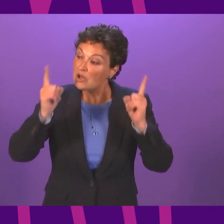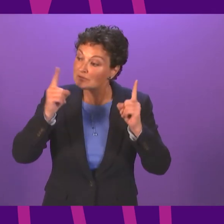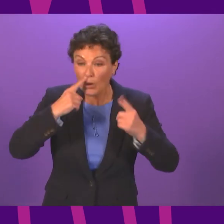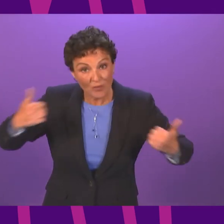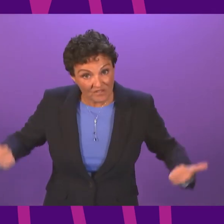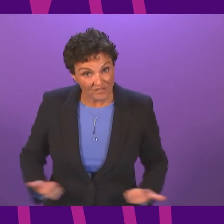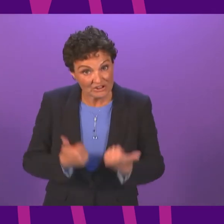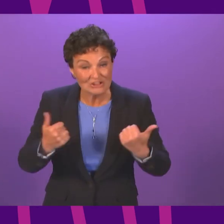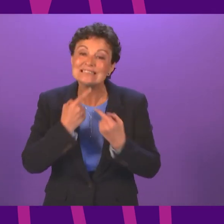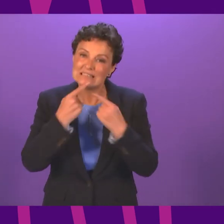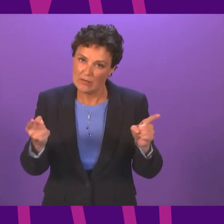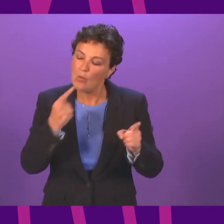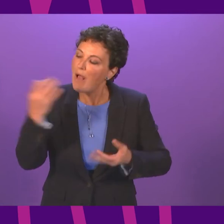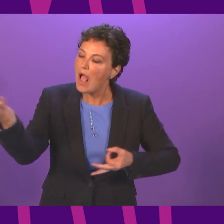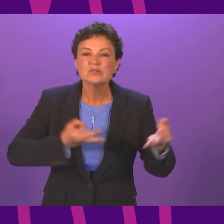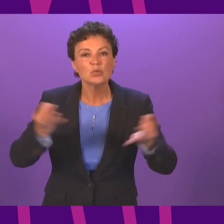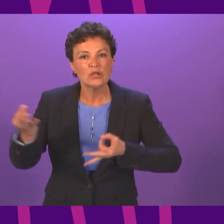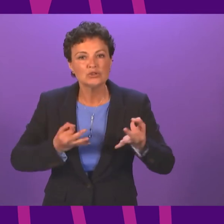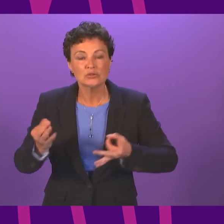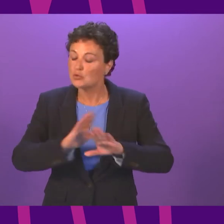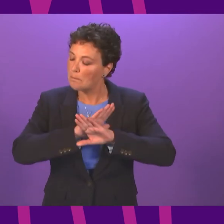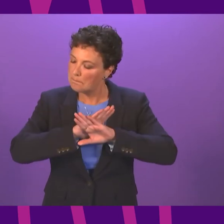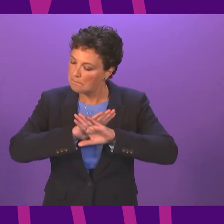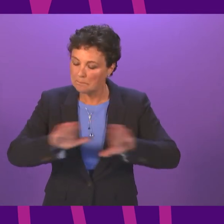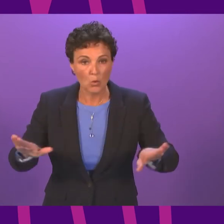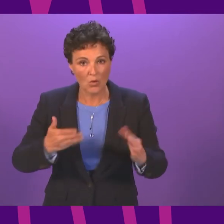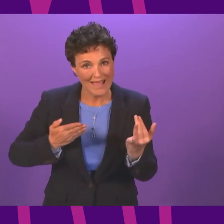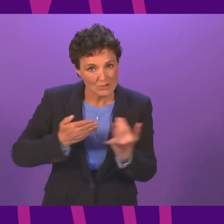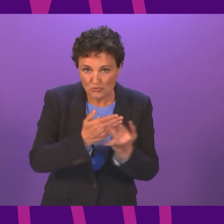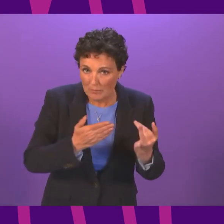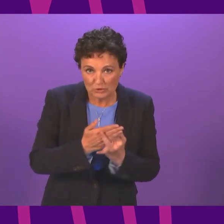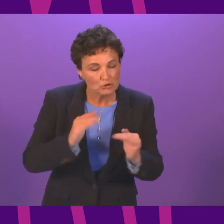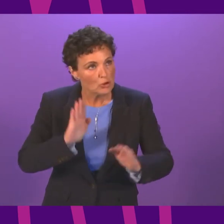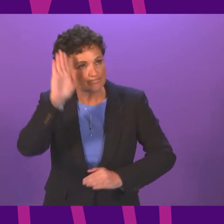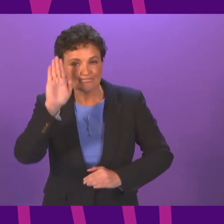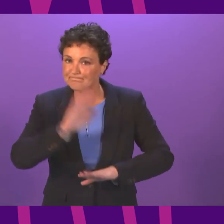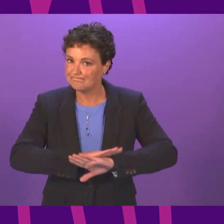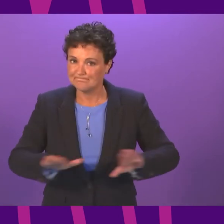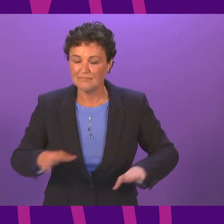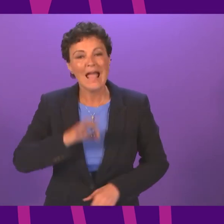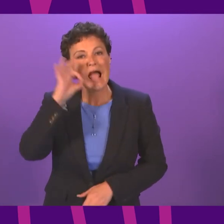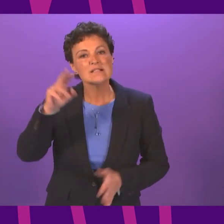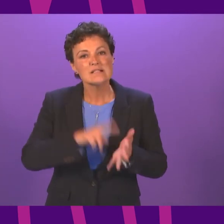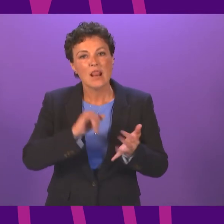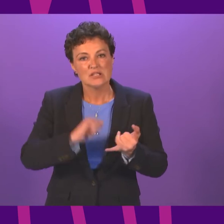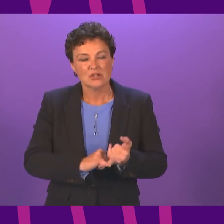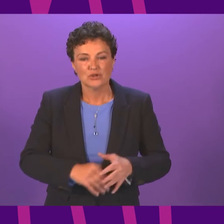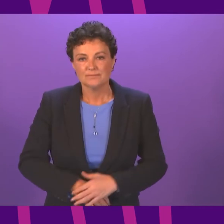at the end of her statement, and so there should be no interventions or interruptions, and I call on Nicola Sturgeon.